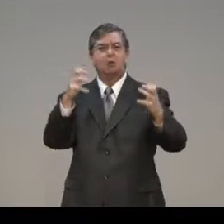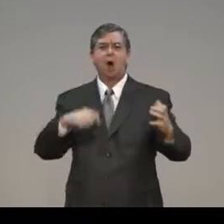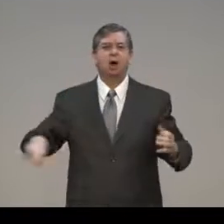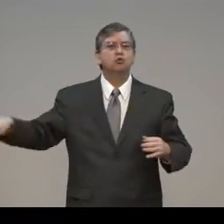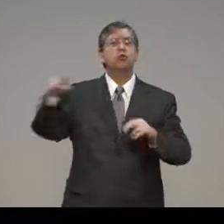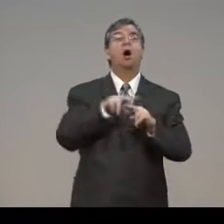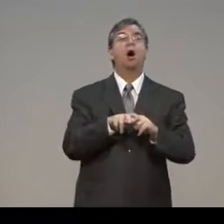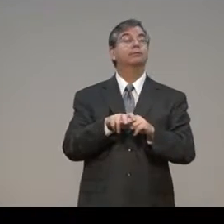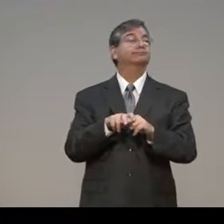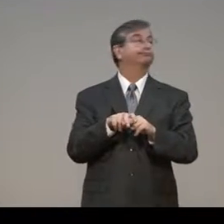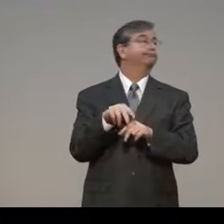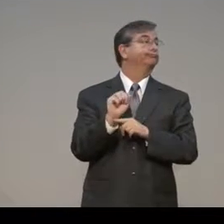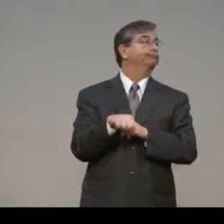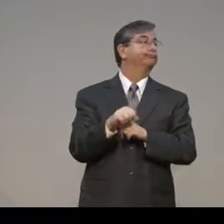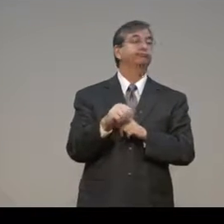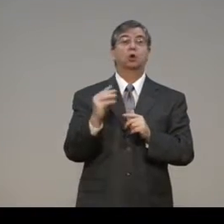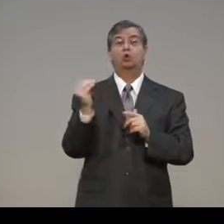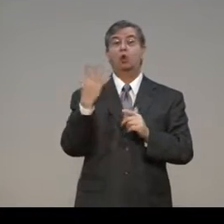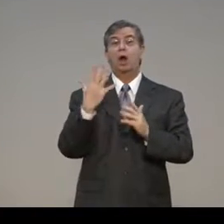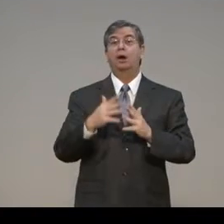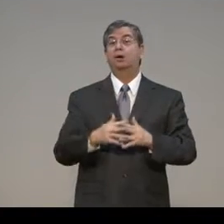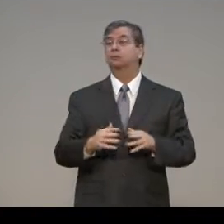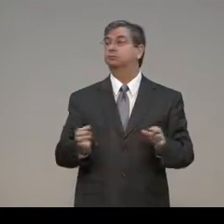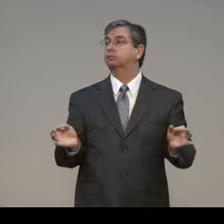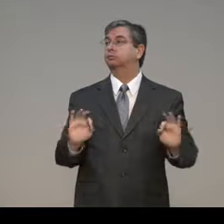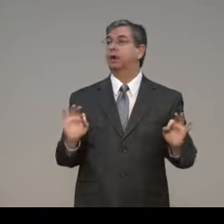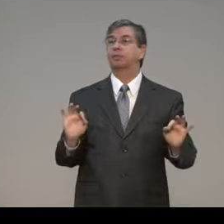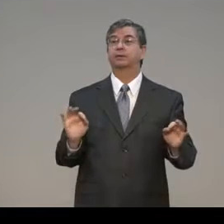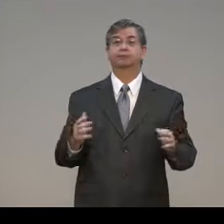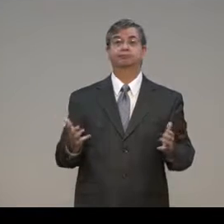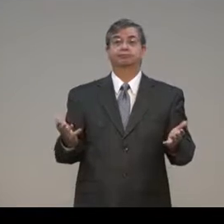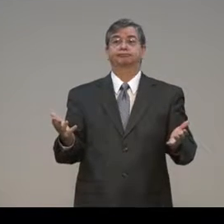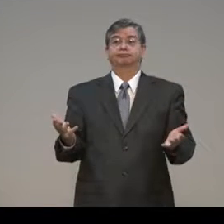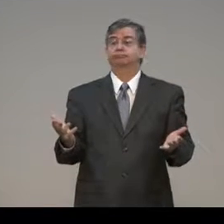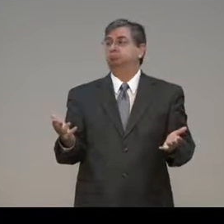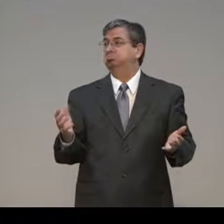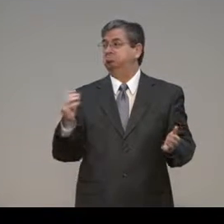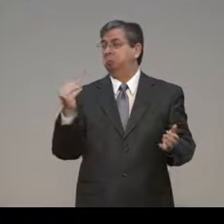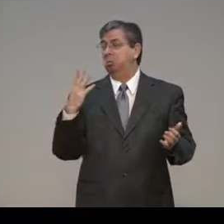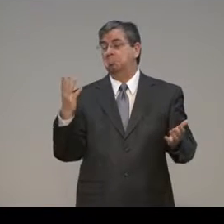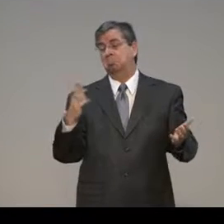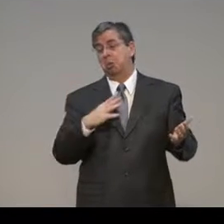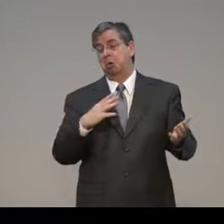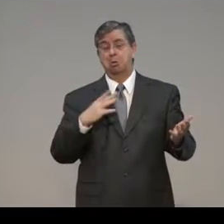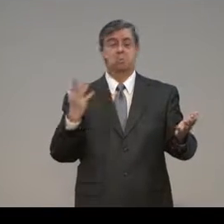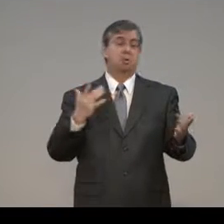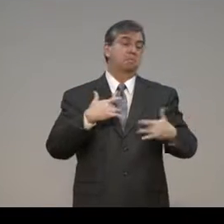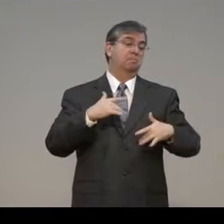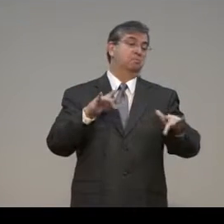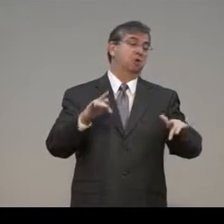See someone preach a message or teach a lesson. There are those who recognize